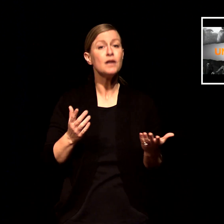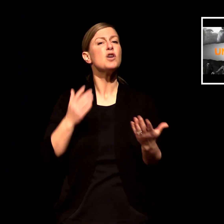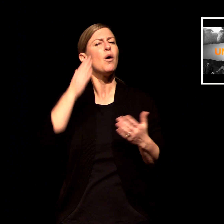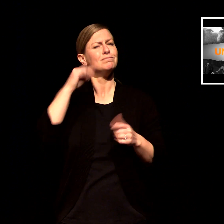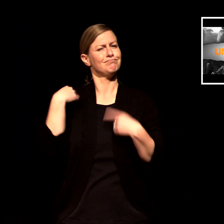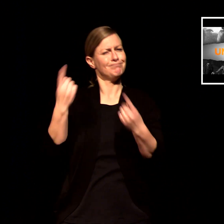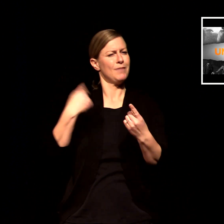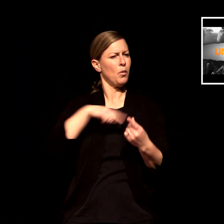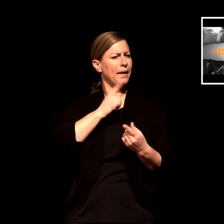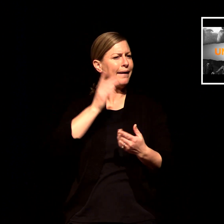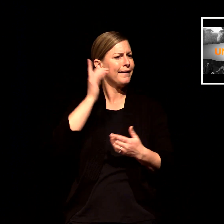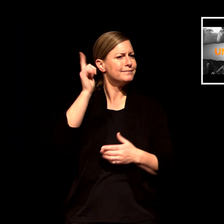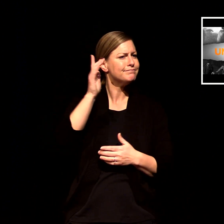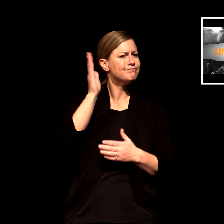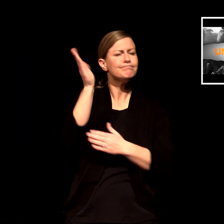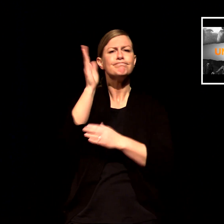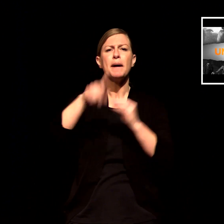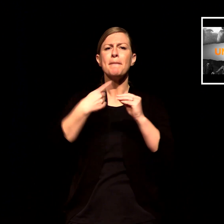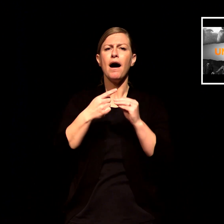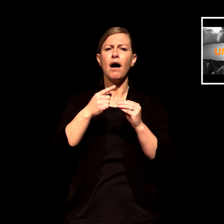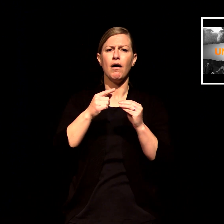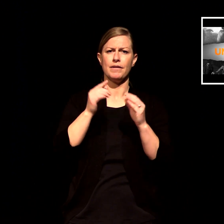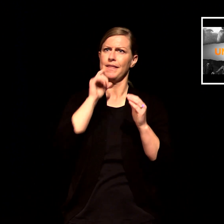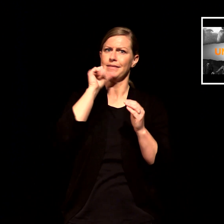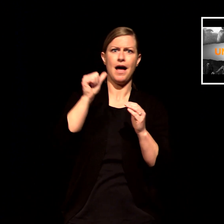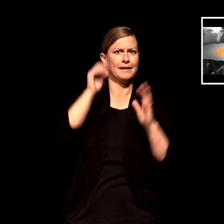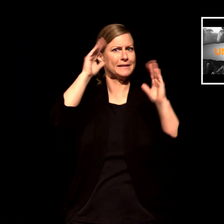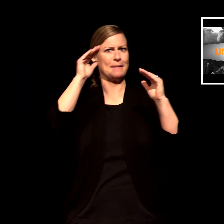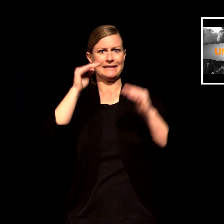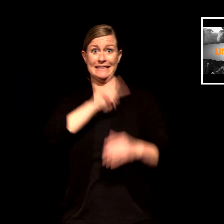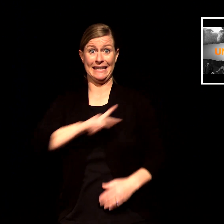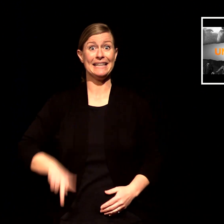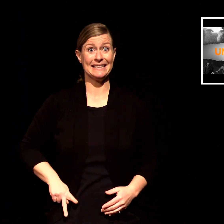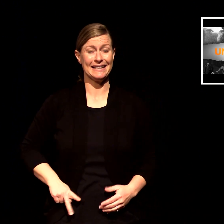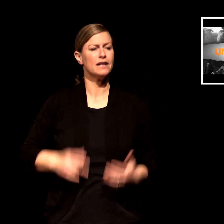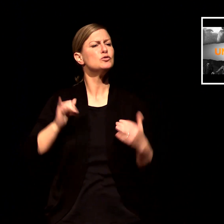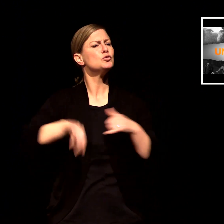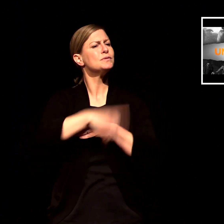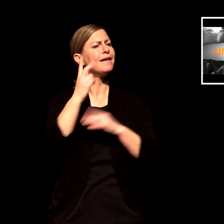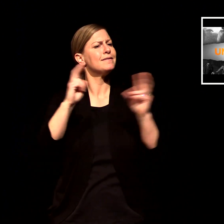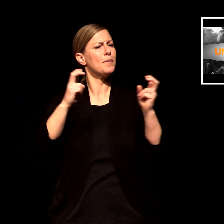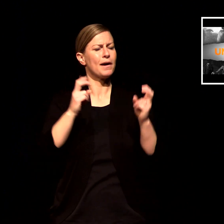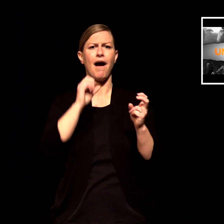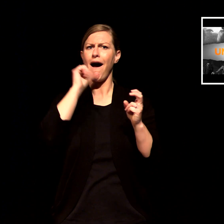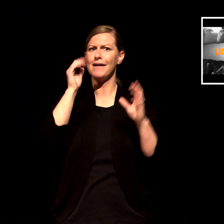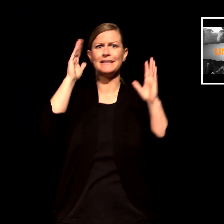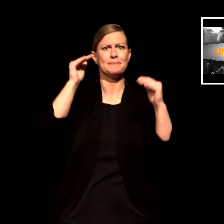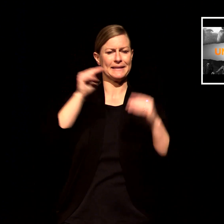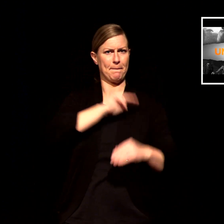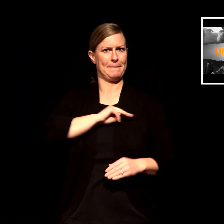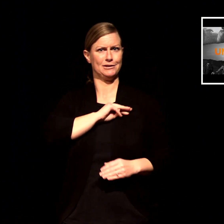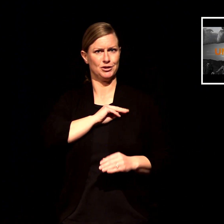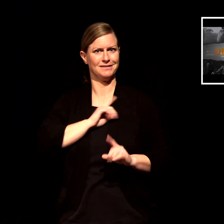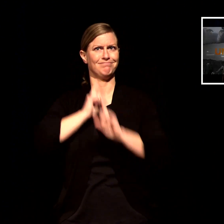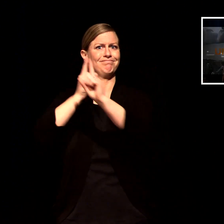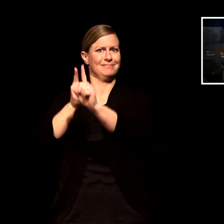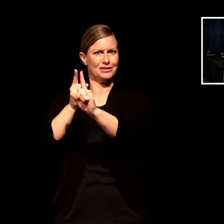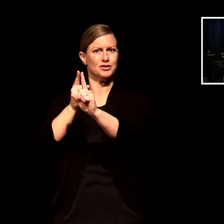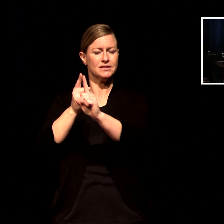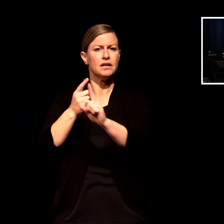mission where we get to be the peace and the presence and the power of jesus so if you have your bibles we're going to